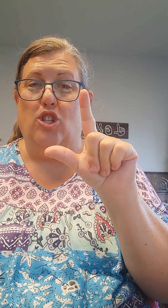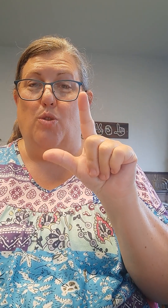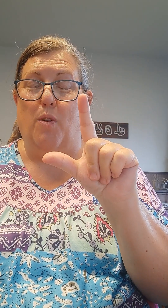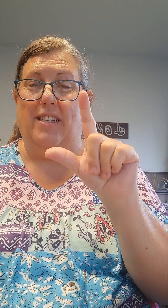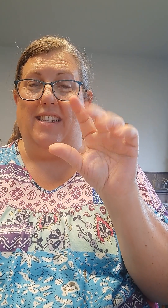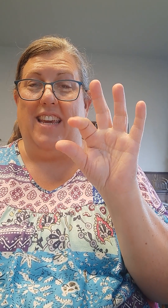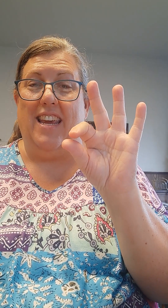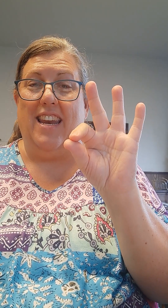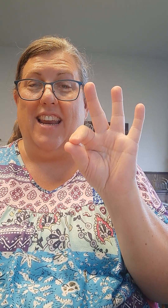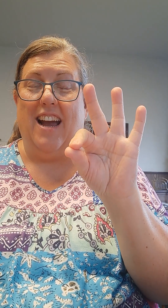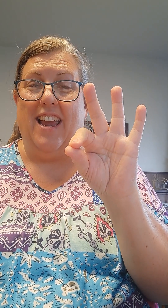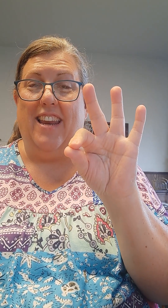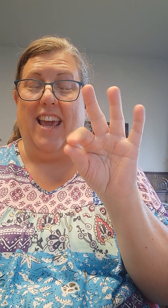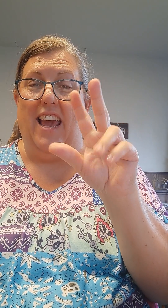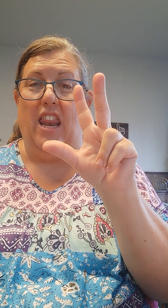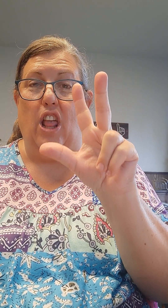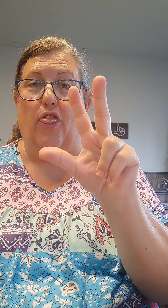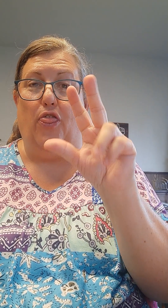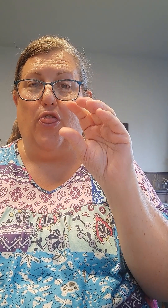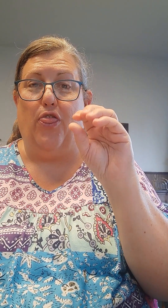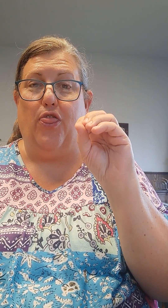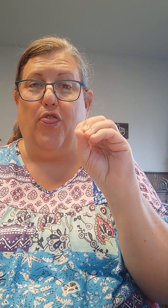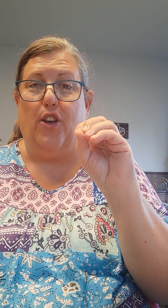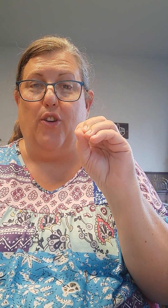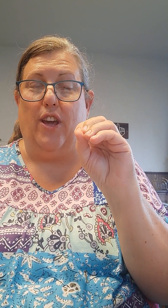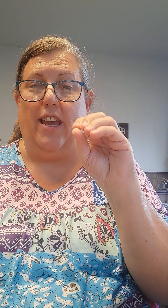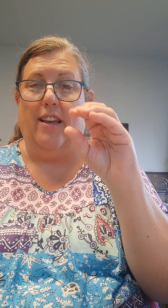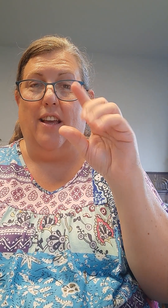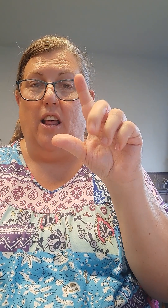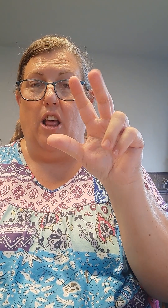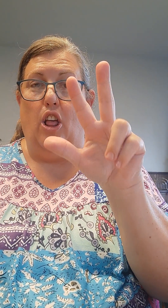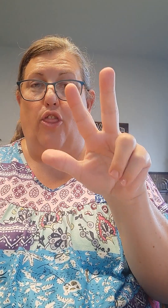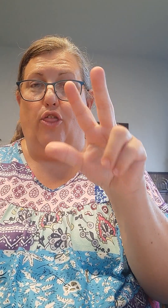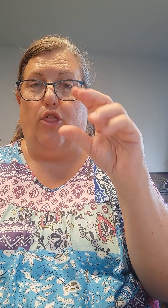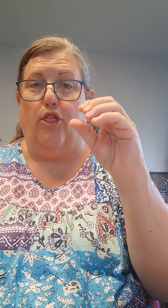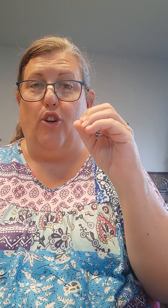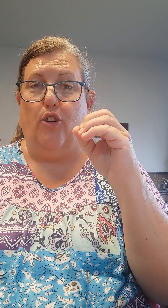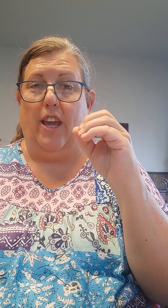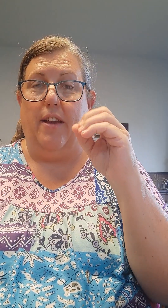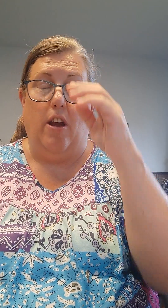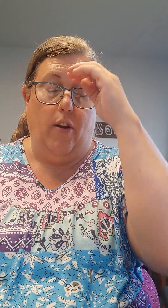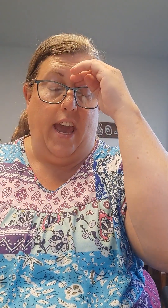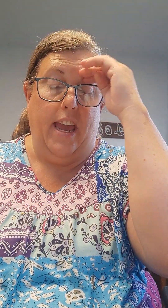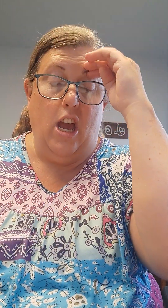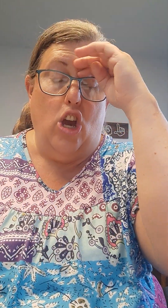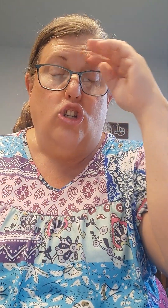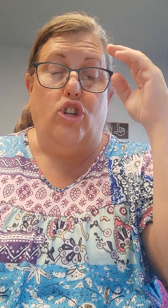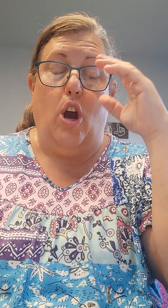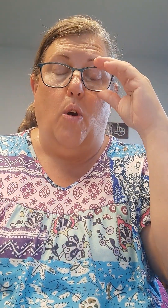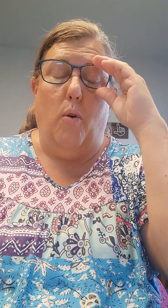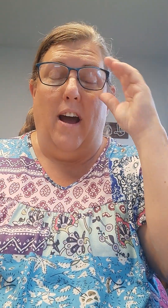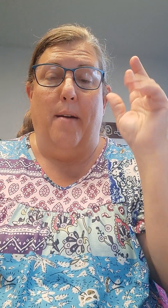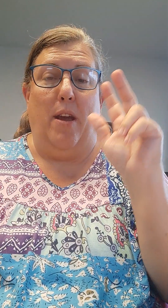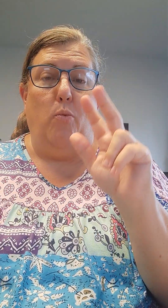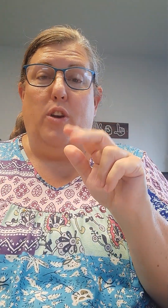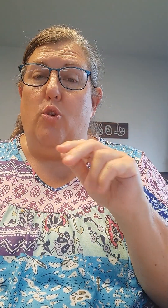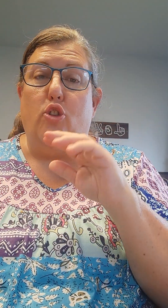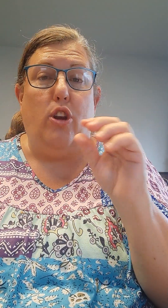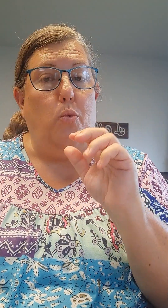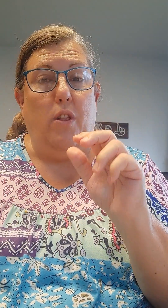Twenty-nine and thirty. Thirty. Okay? So, um, and we do thirty really